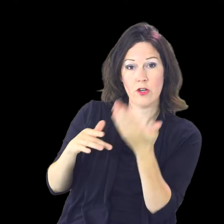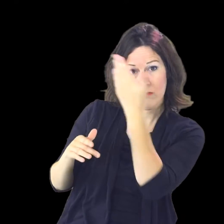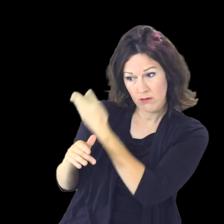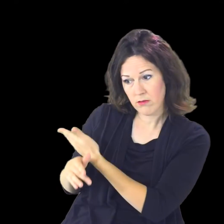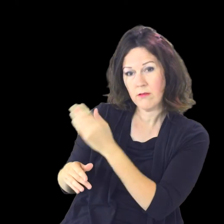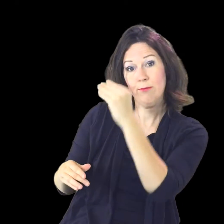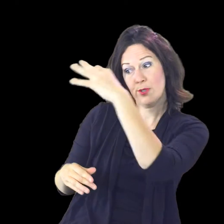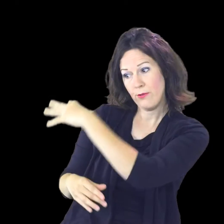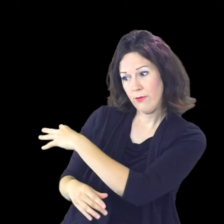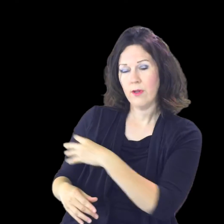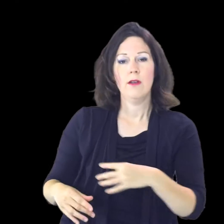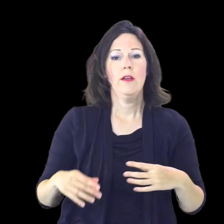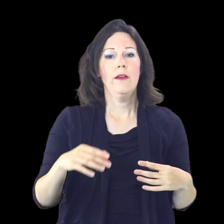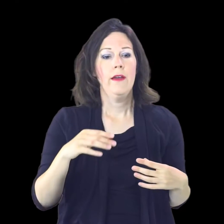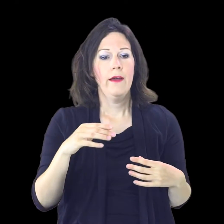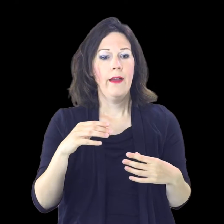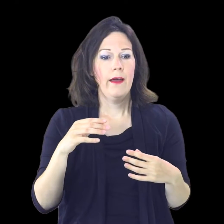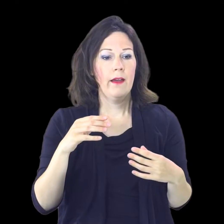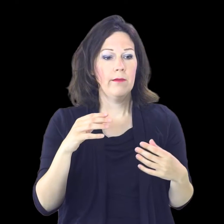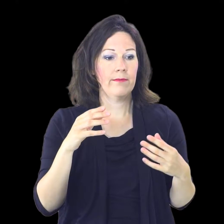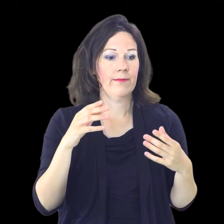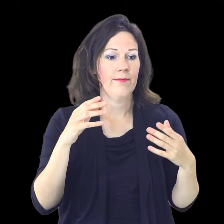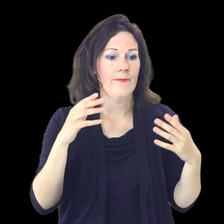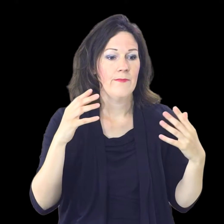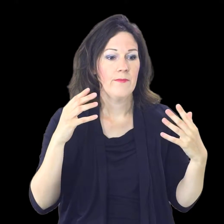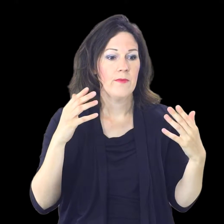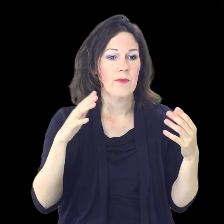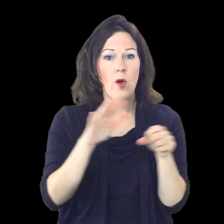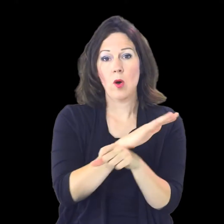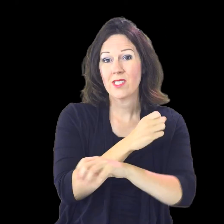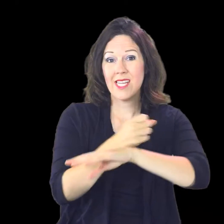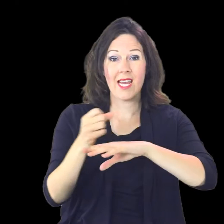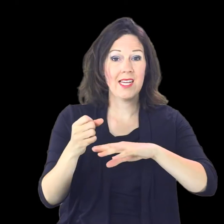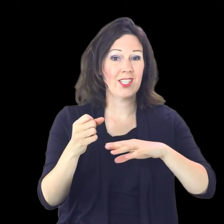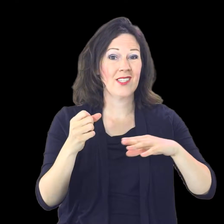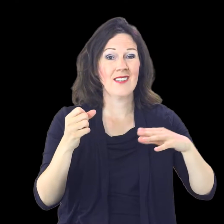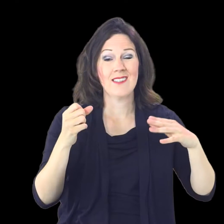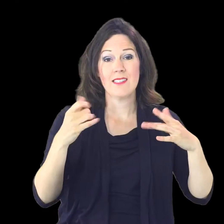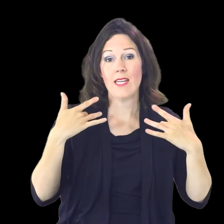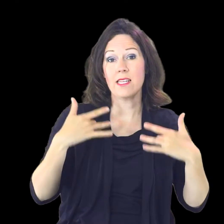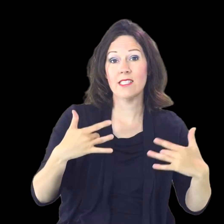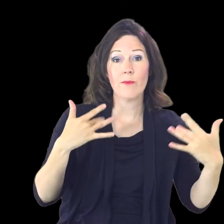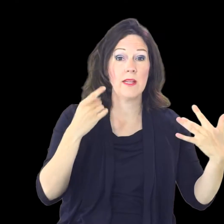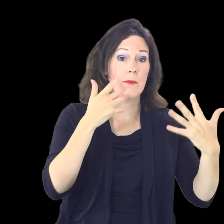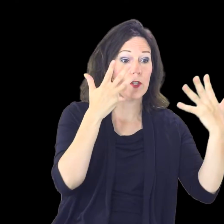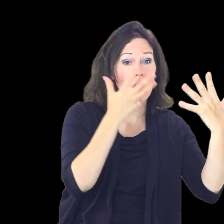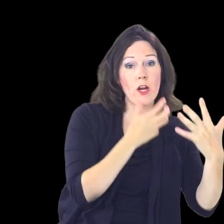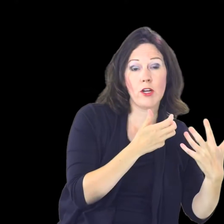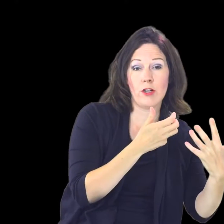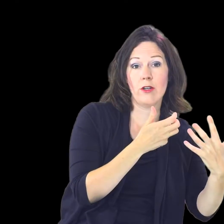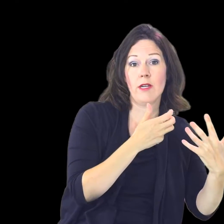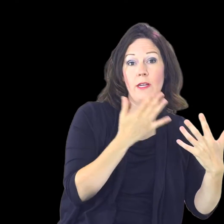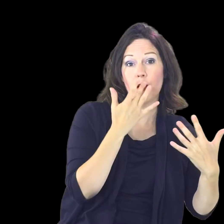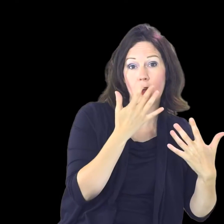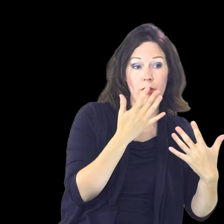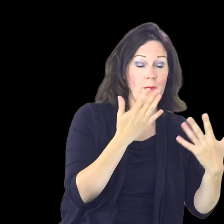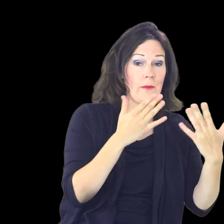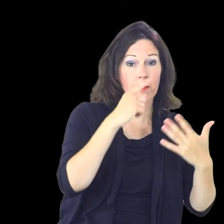the whole stage tends to be a little bit darker in color maybe a